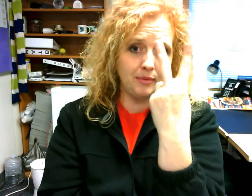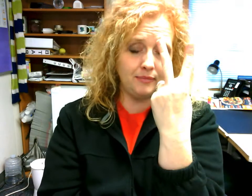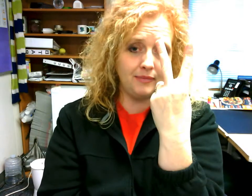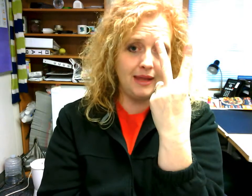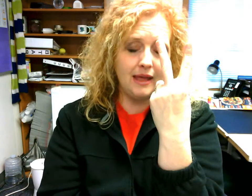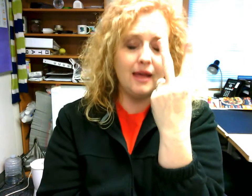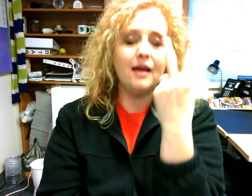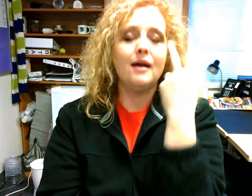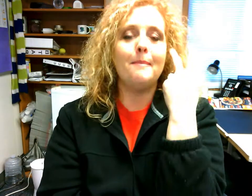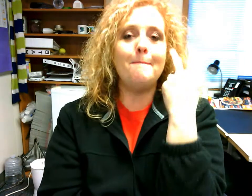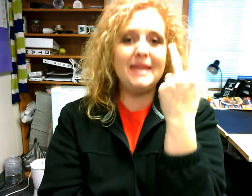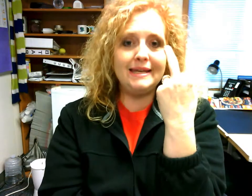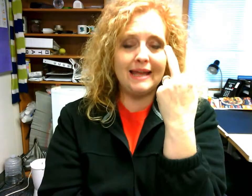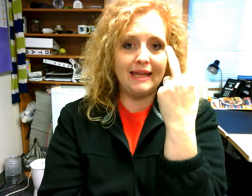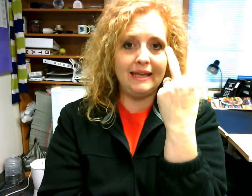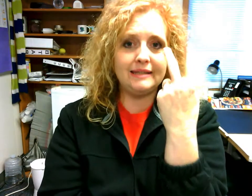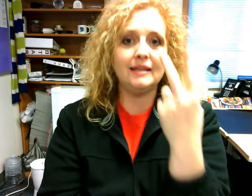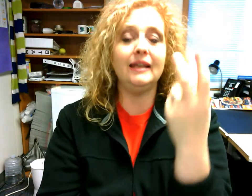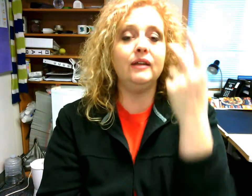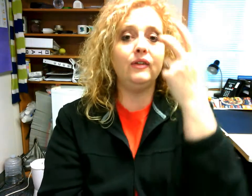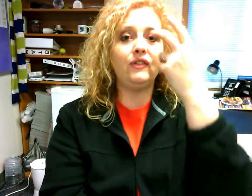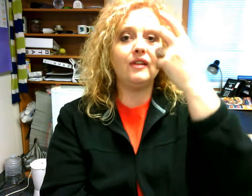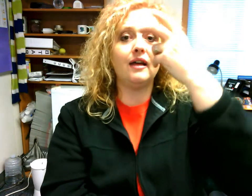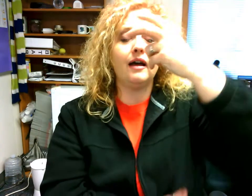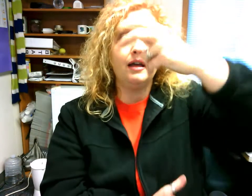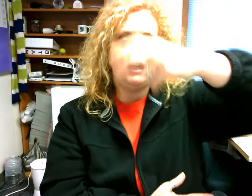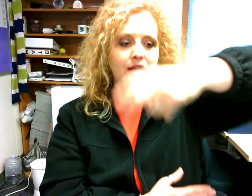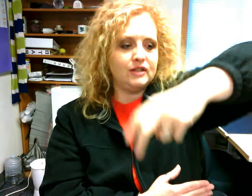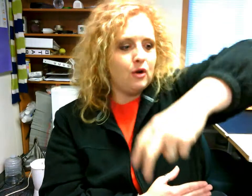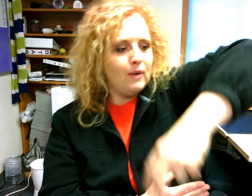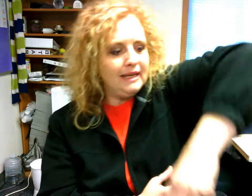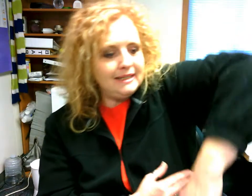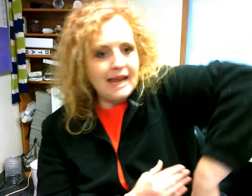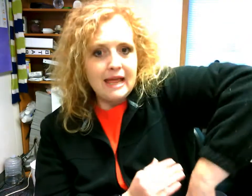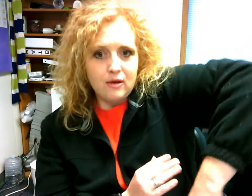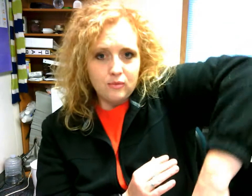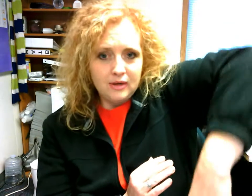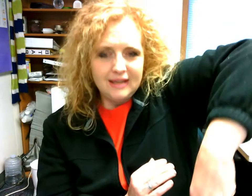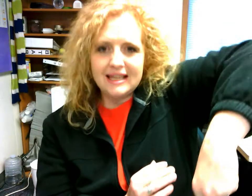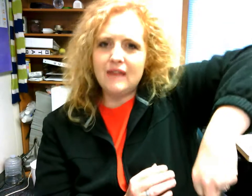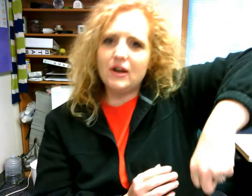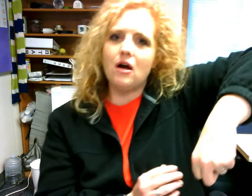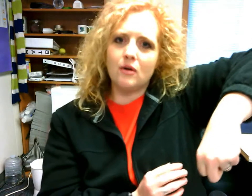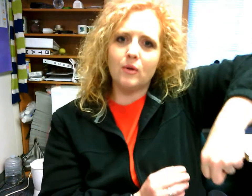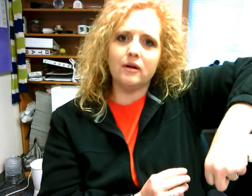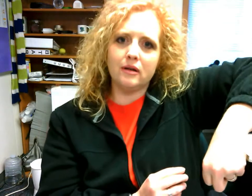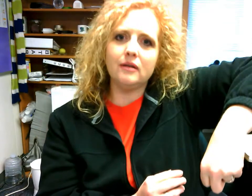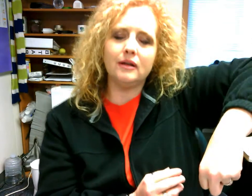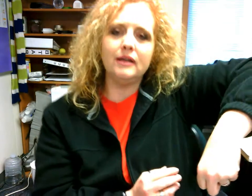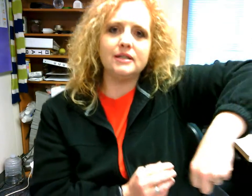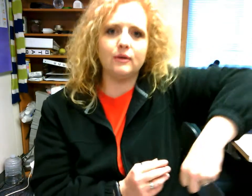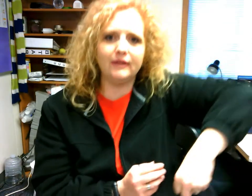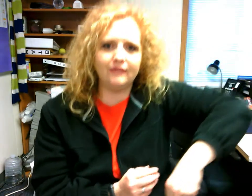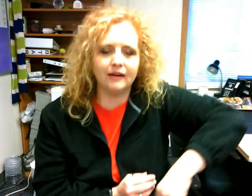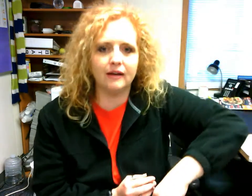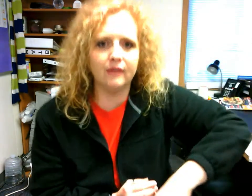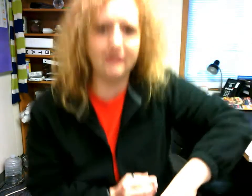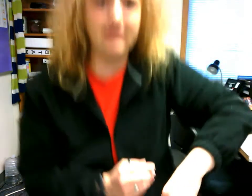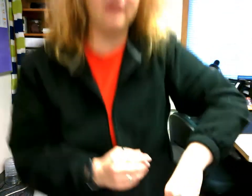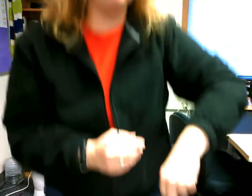midnight is it's going down it's kind of an awkward so it's i'll stand up